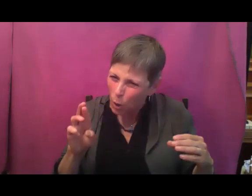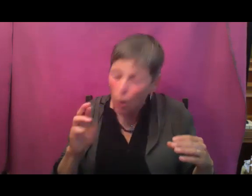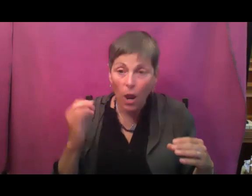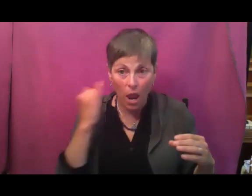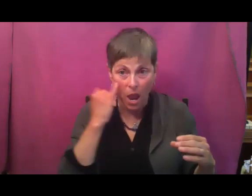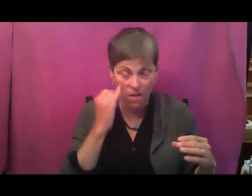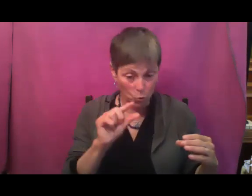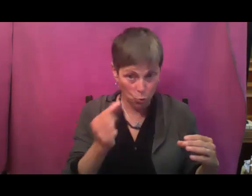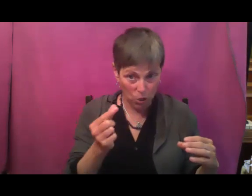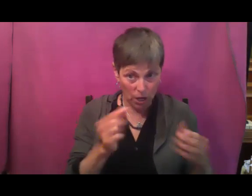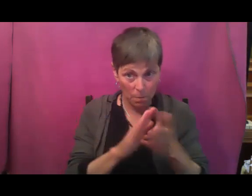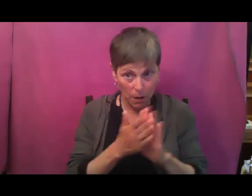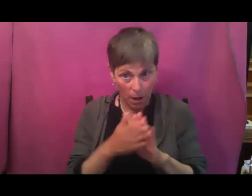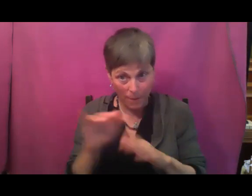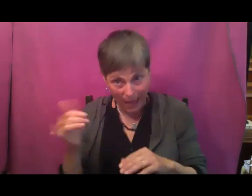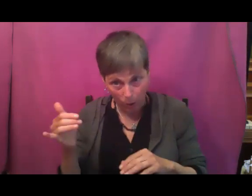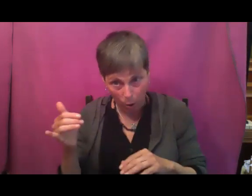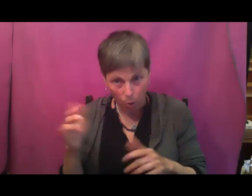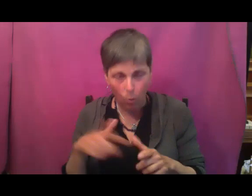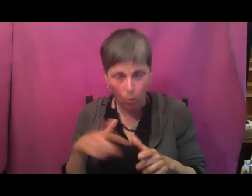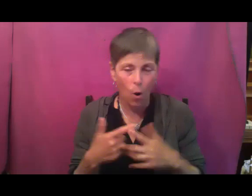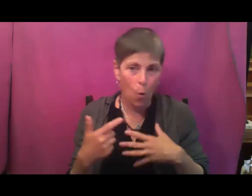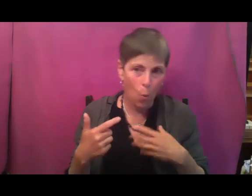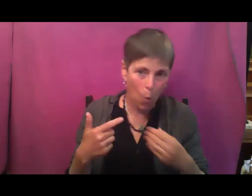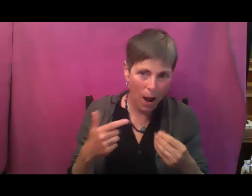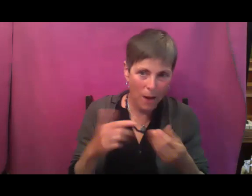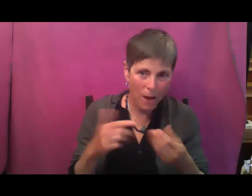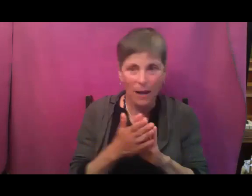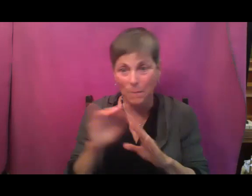yellow or from white to yellow, like my favorite cucumber.